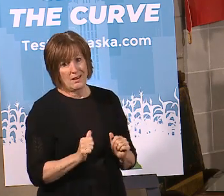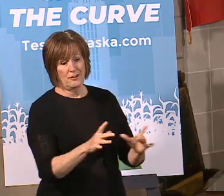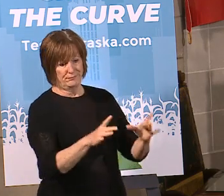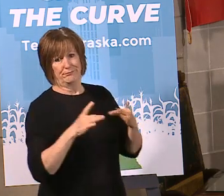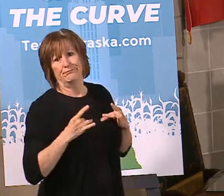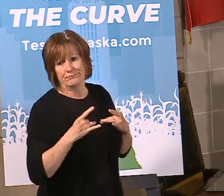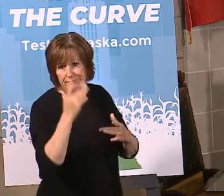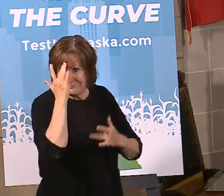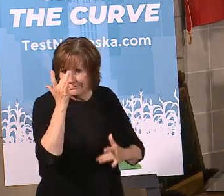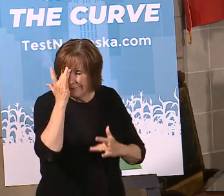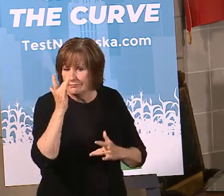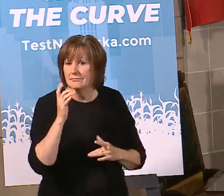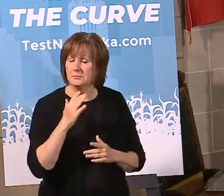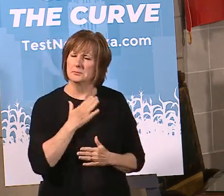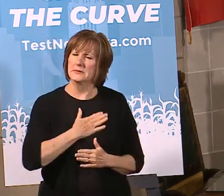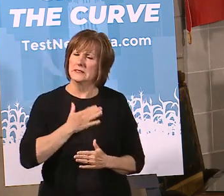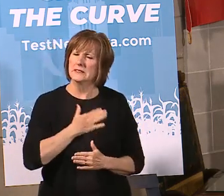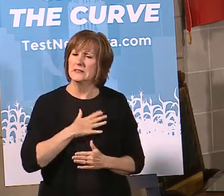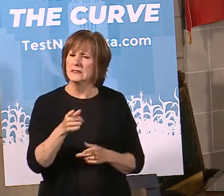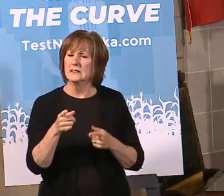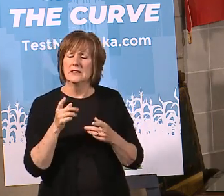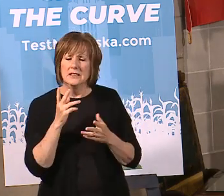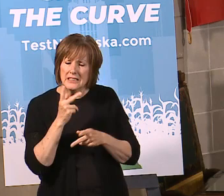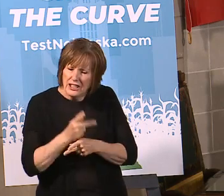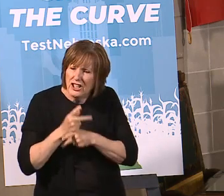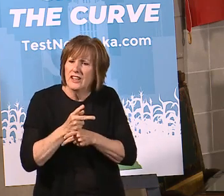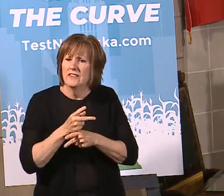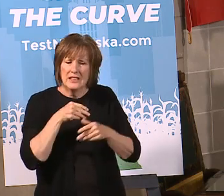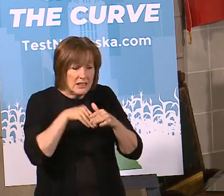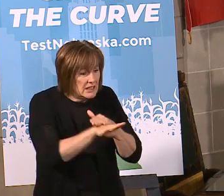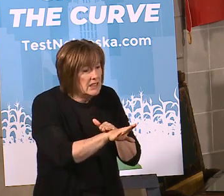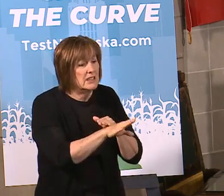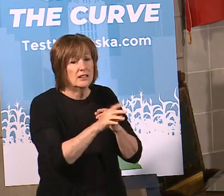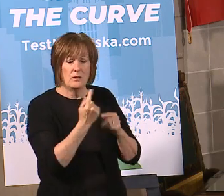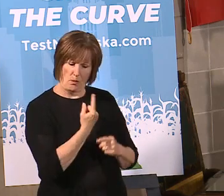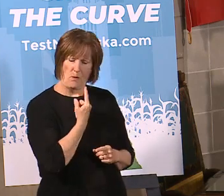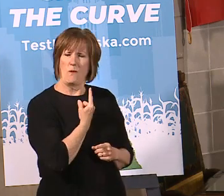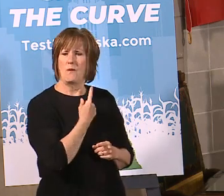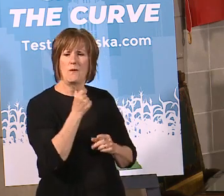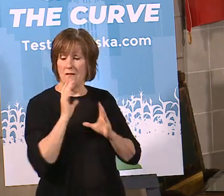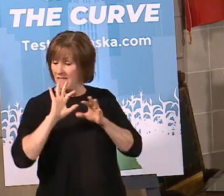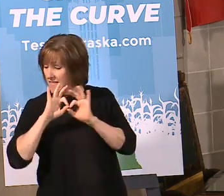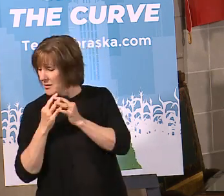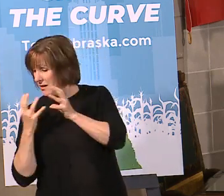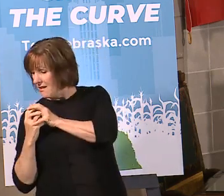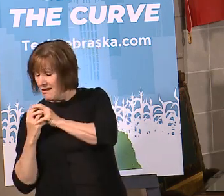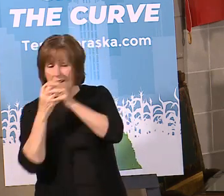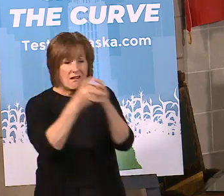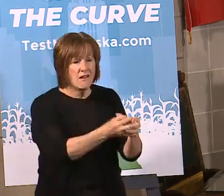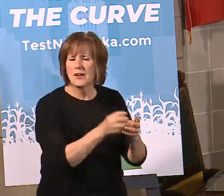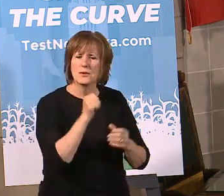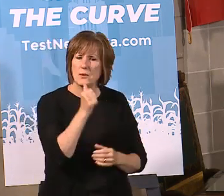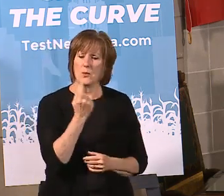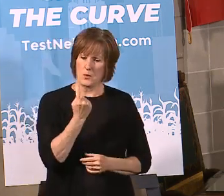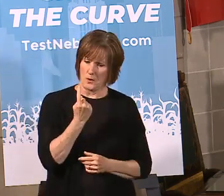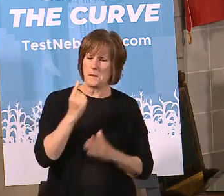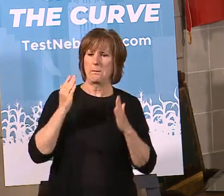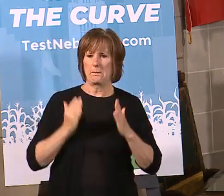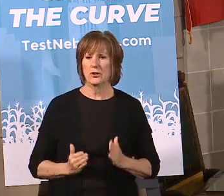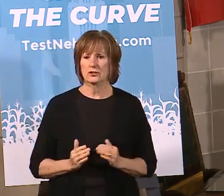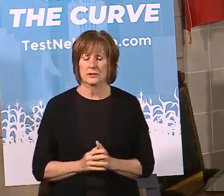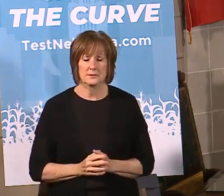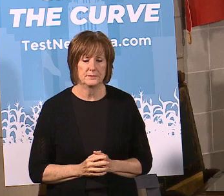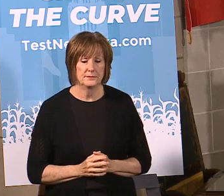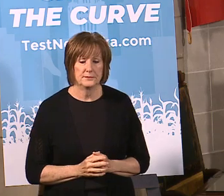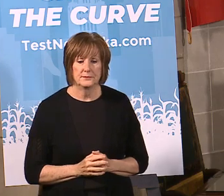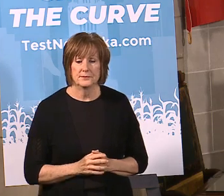virus so please everybody be efficient when you go to store do not take your entire family to the store one person go shopping for everybody. And